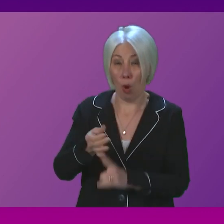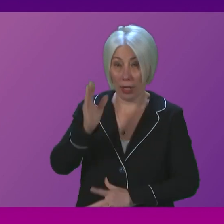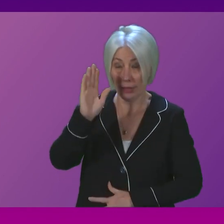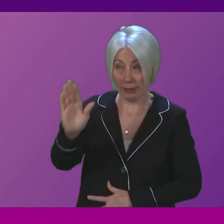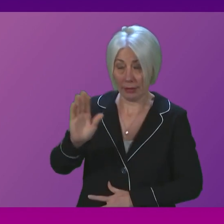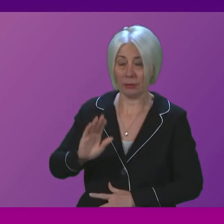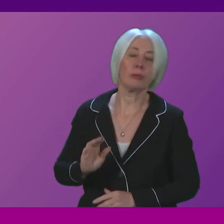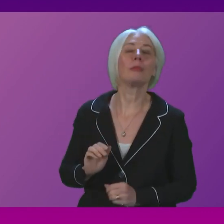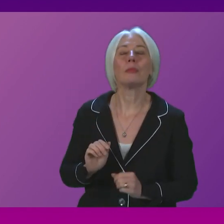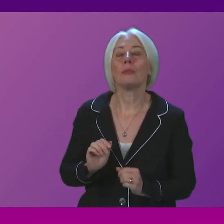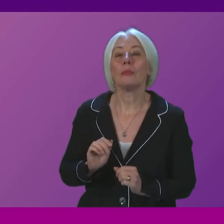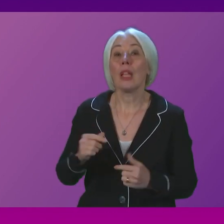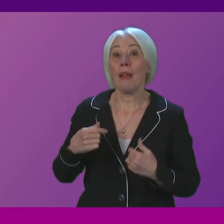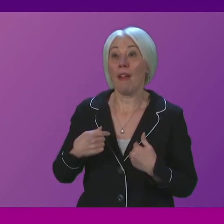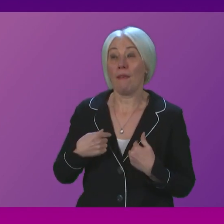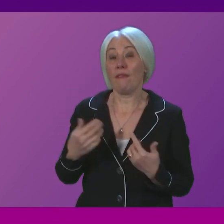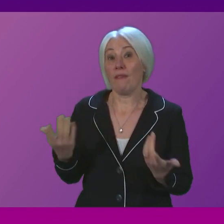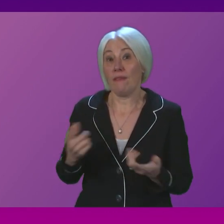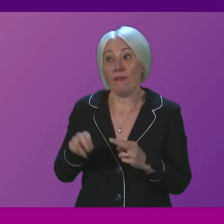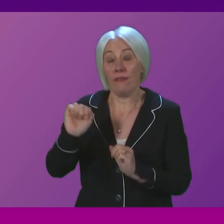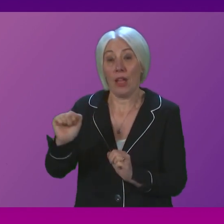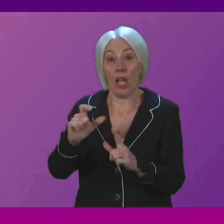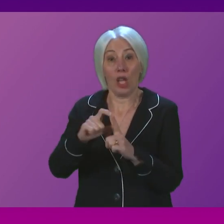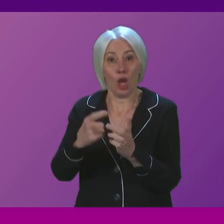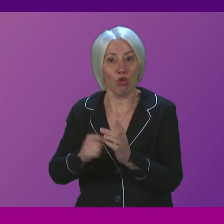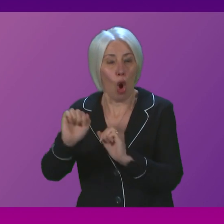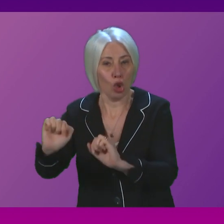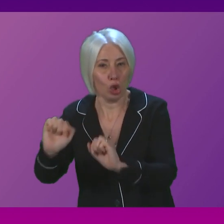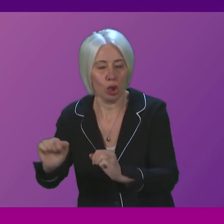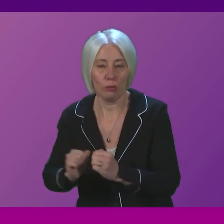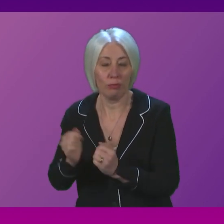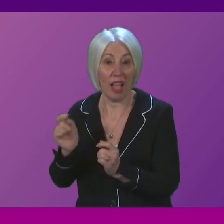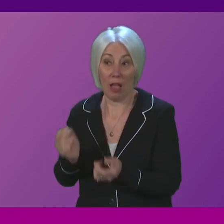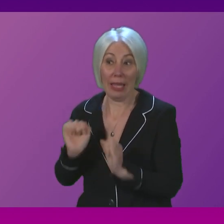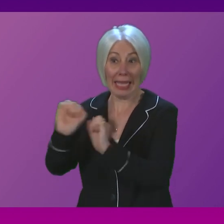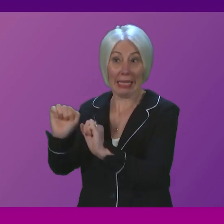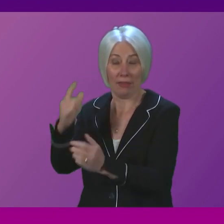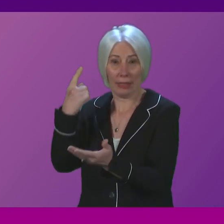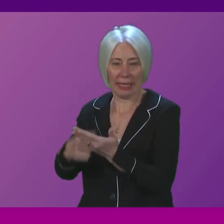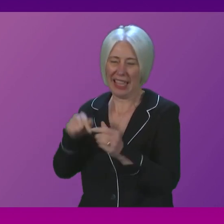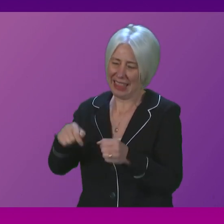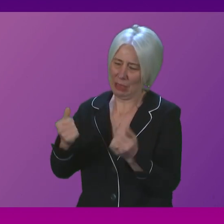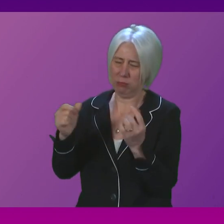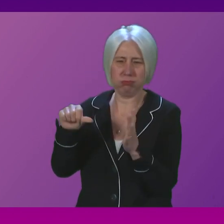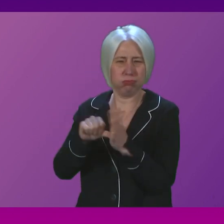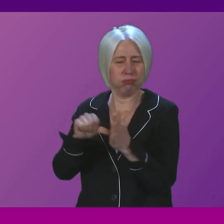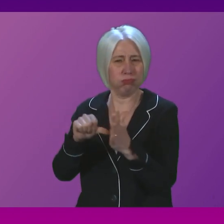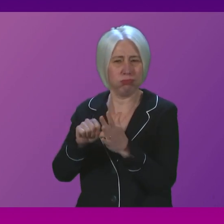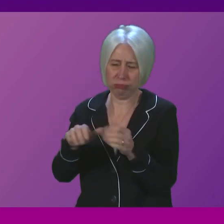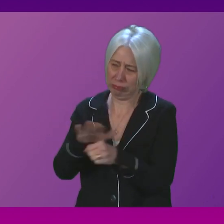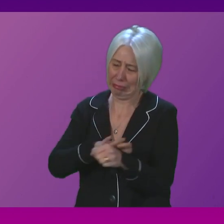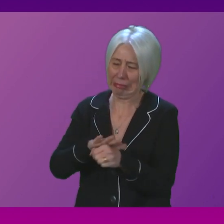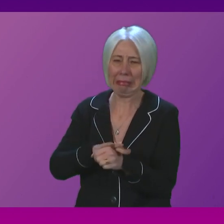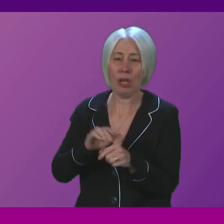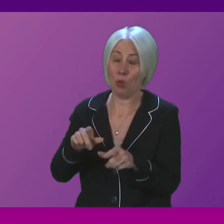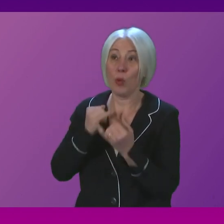presiding officer, is that if it was down to Douglas Ross, these very, very difficult circumstances in our National Health Service would be